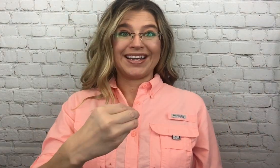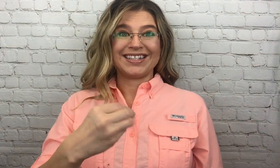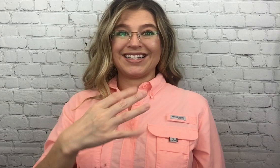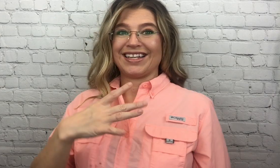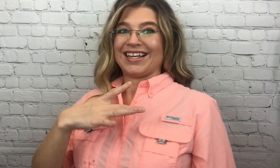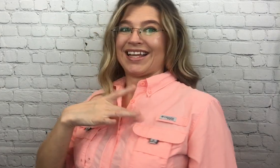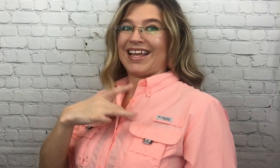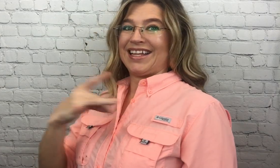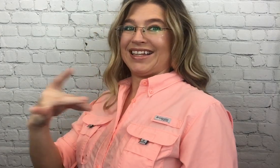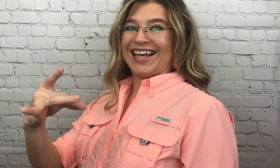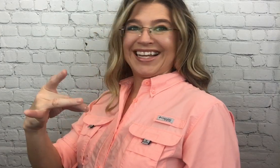and like.